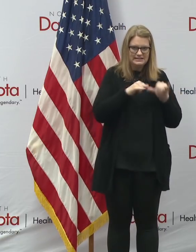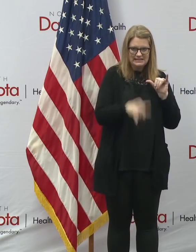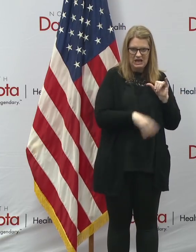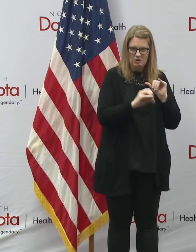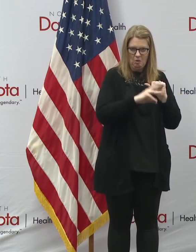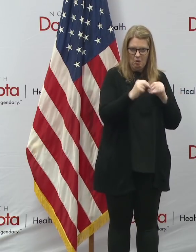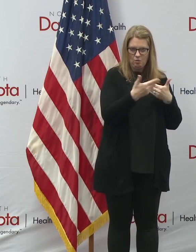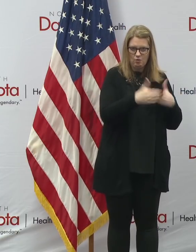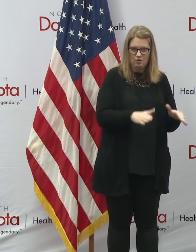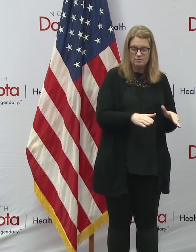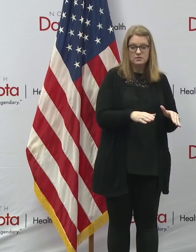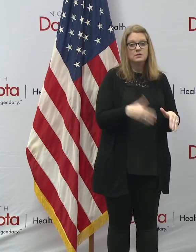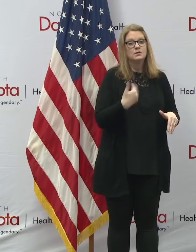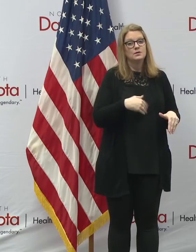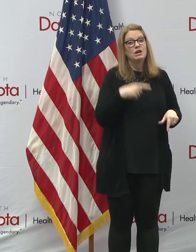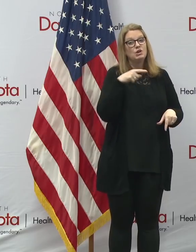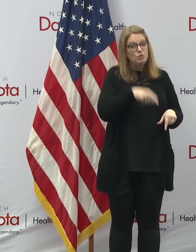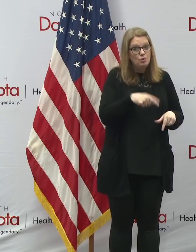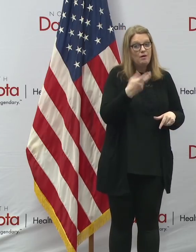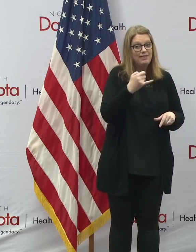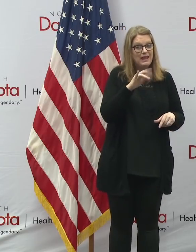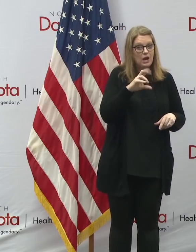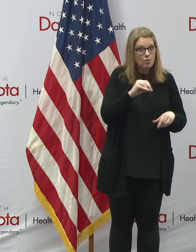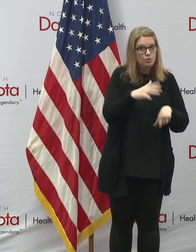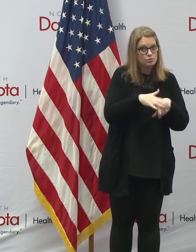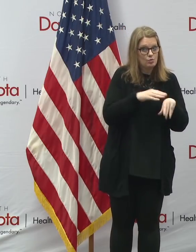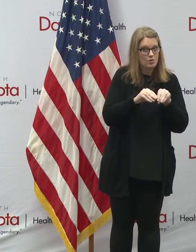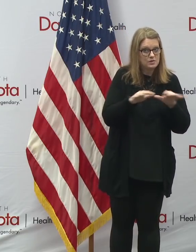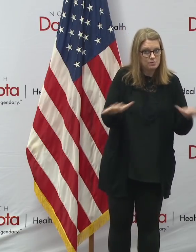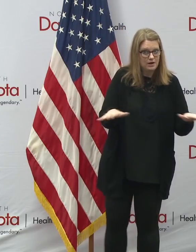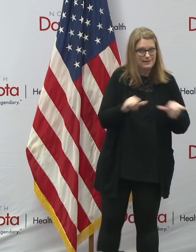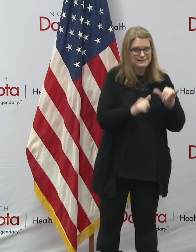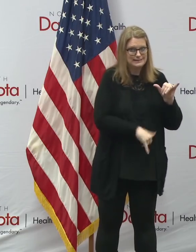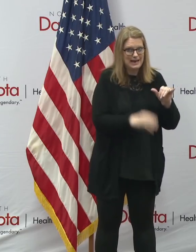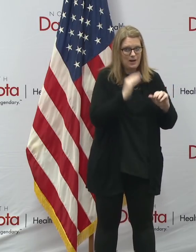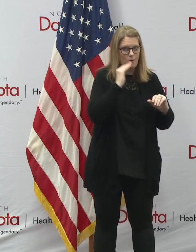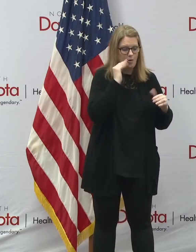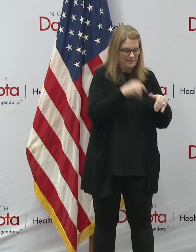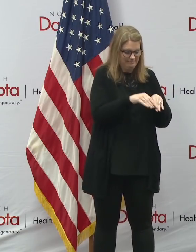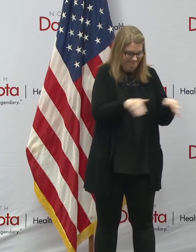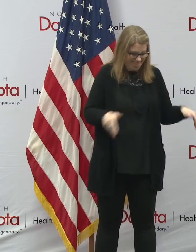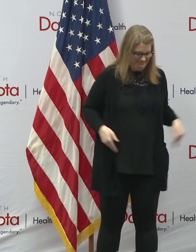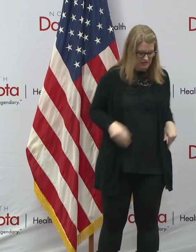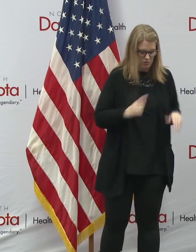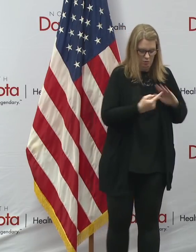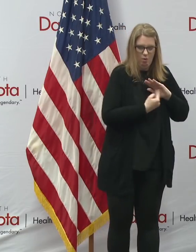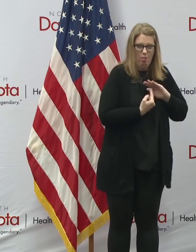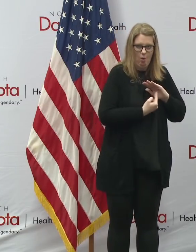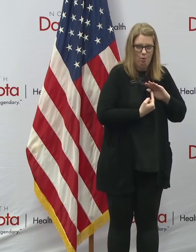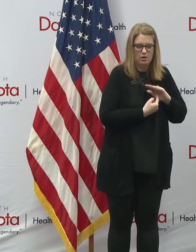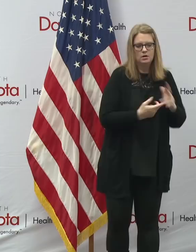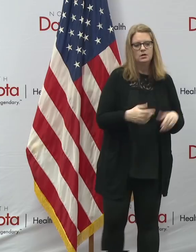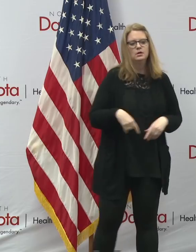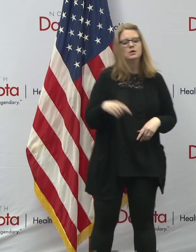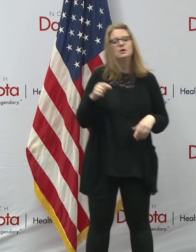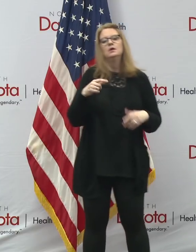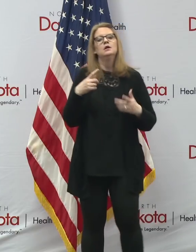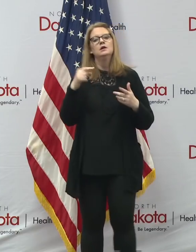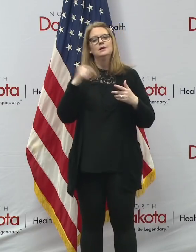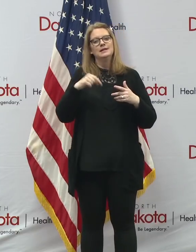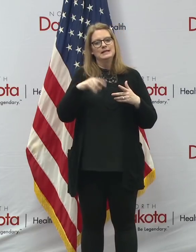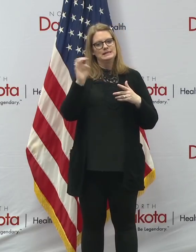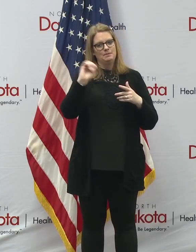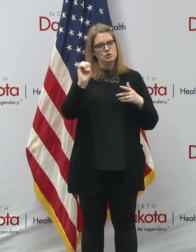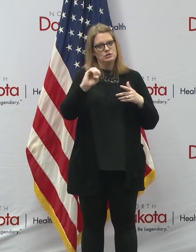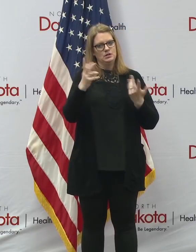because you're the heroes that are helping slow the spread. Next topic, housing, you know, during this emergency, it becomes